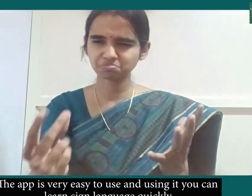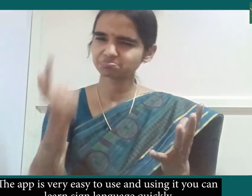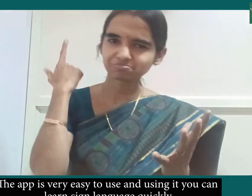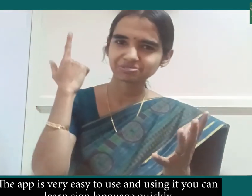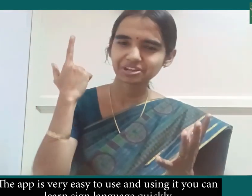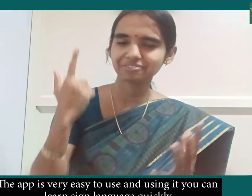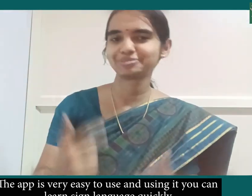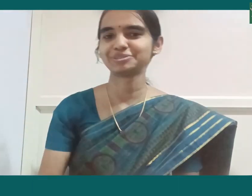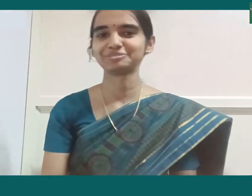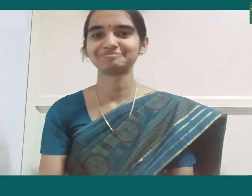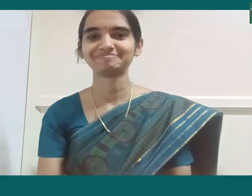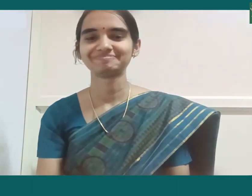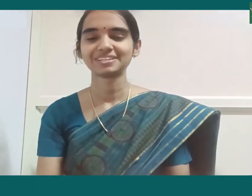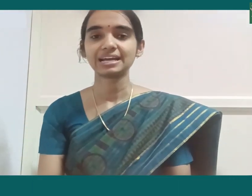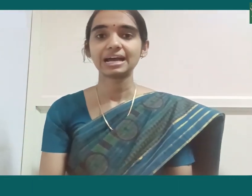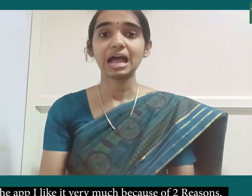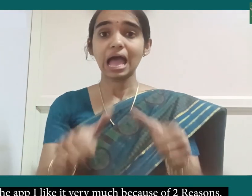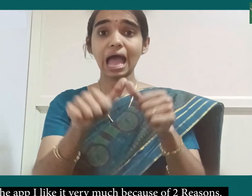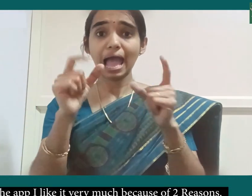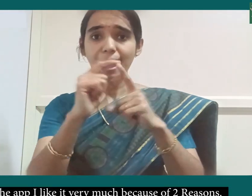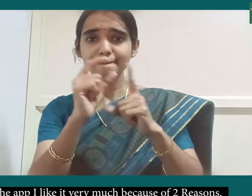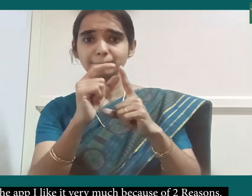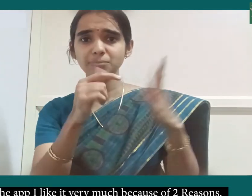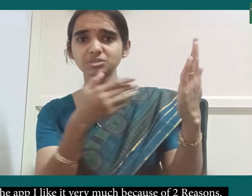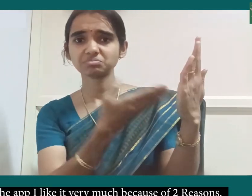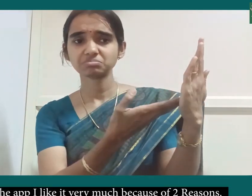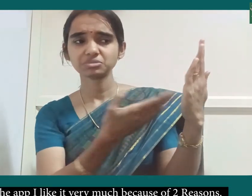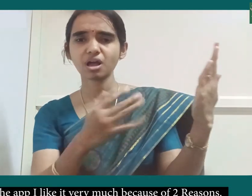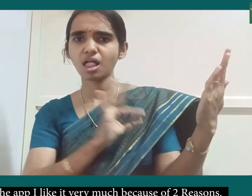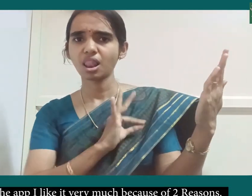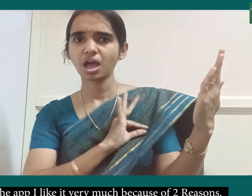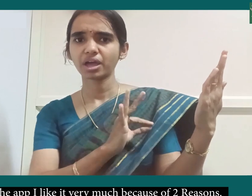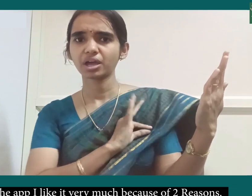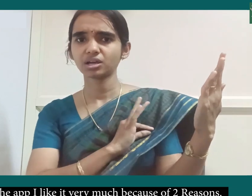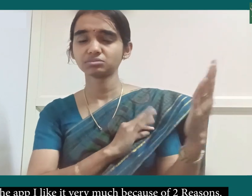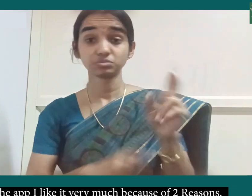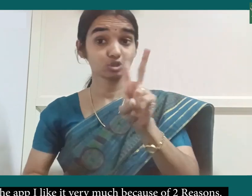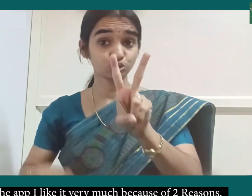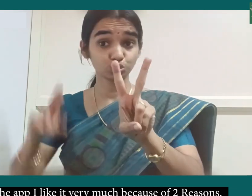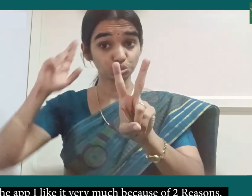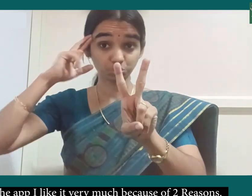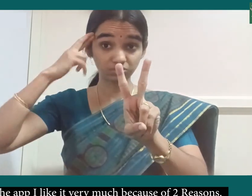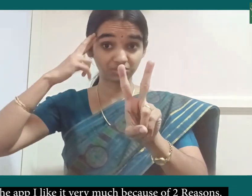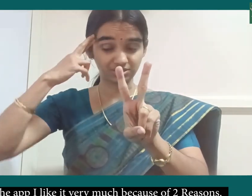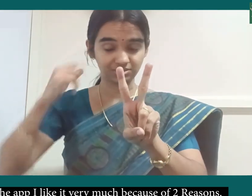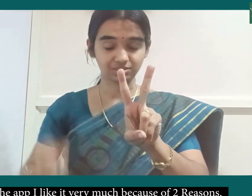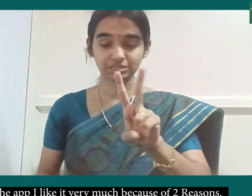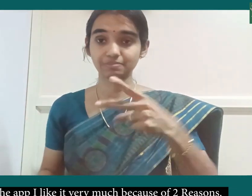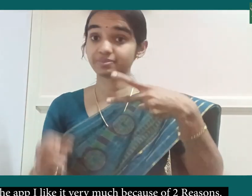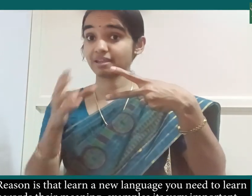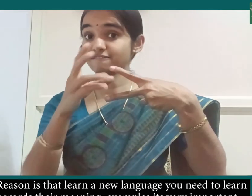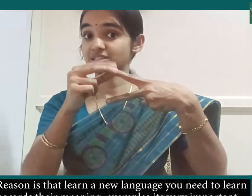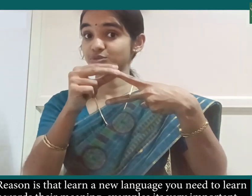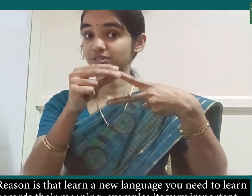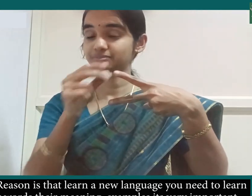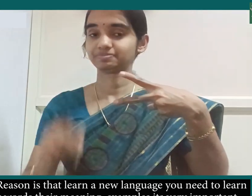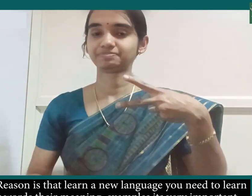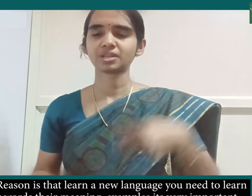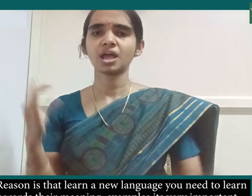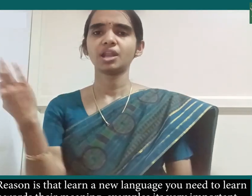quickly the app I like it very much because of two reasons first reason is